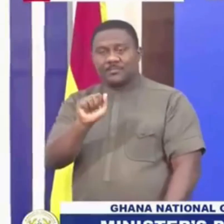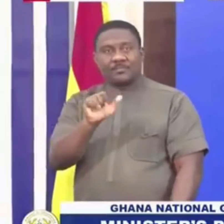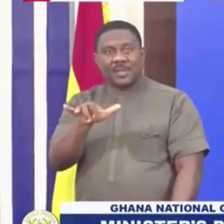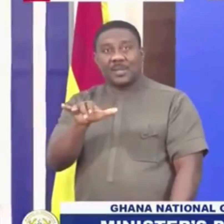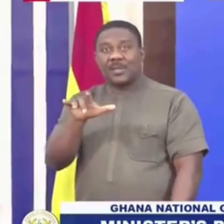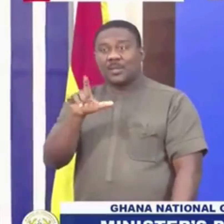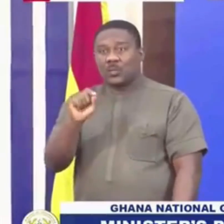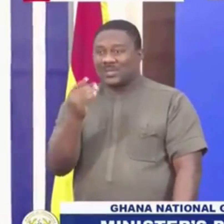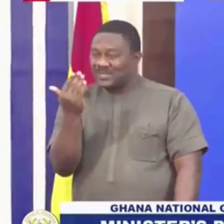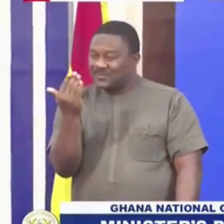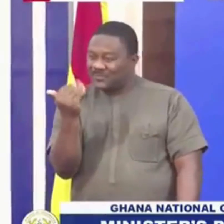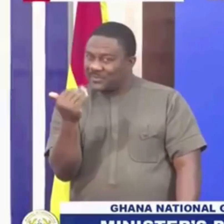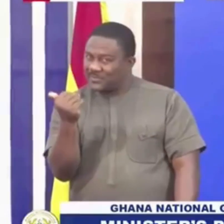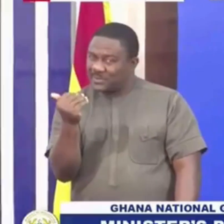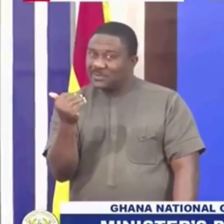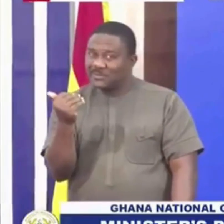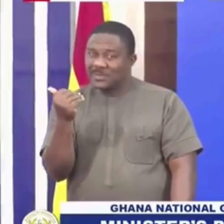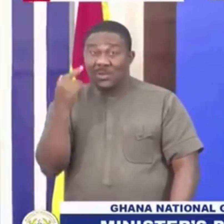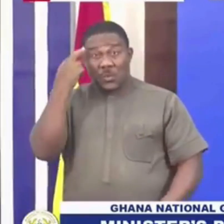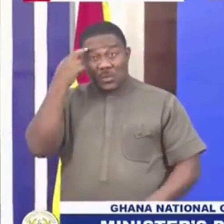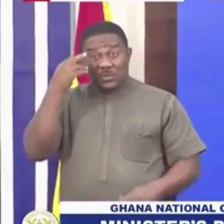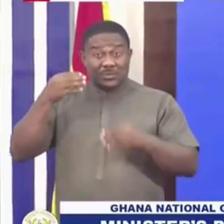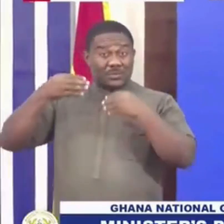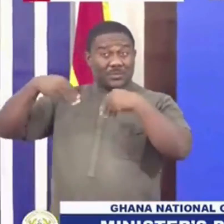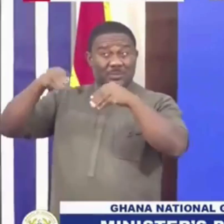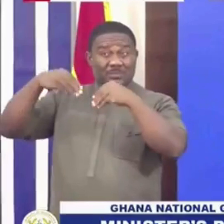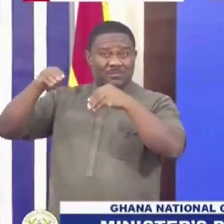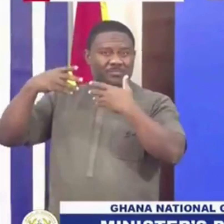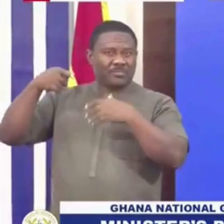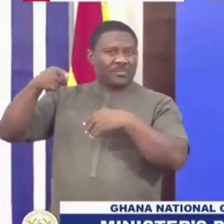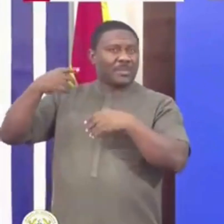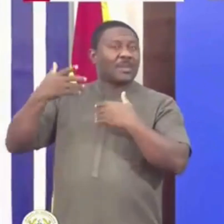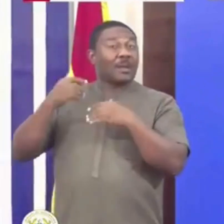where we're actually selling gas to the power producers.